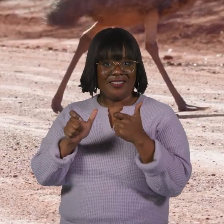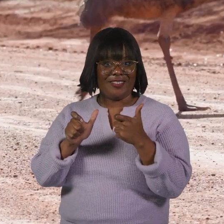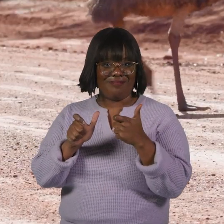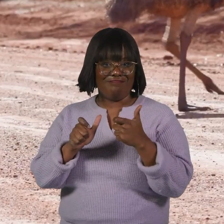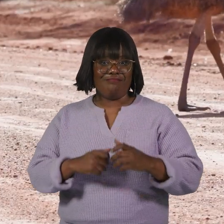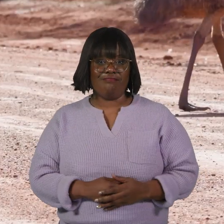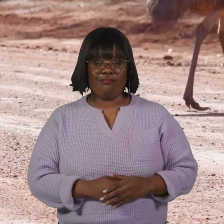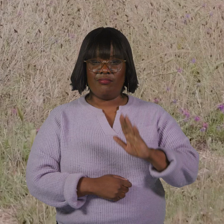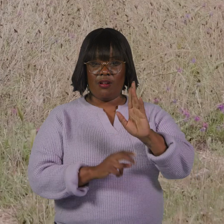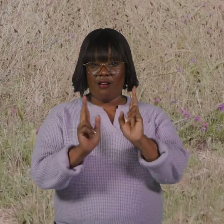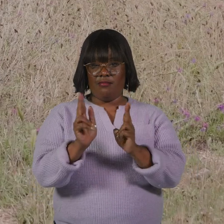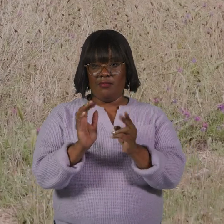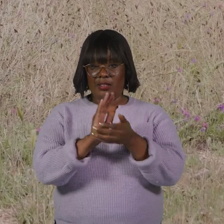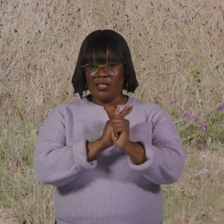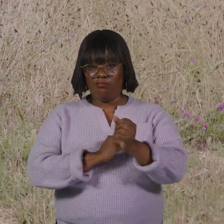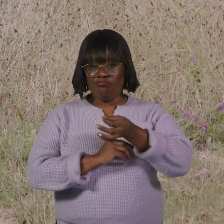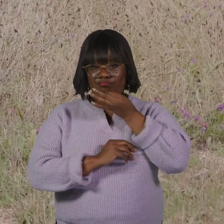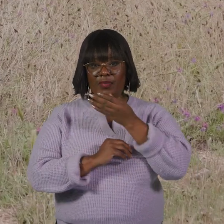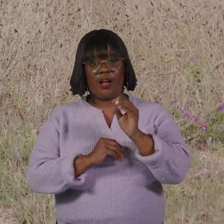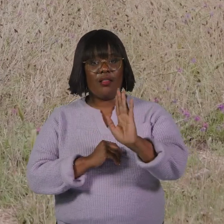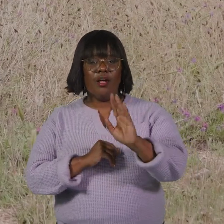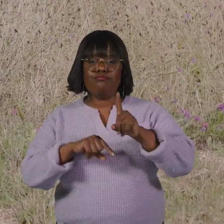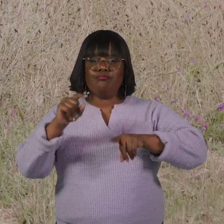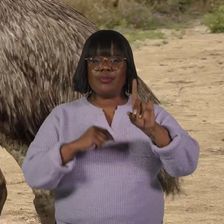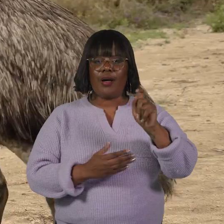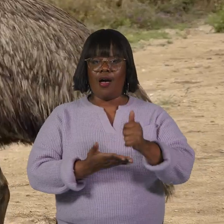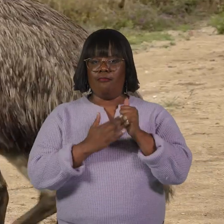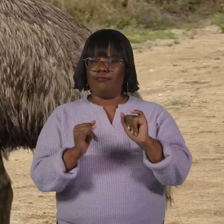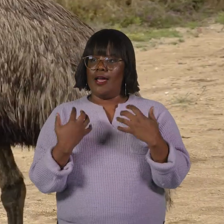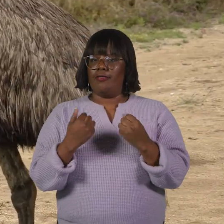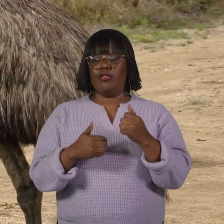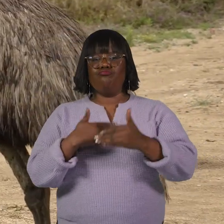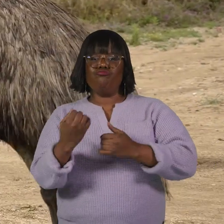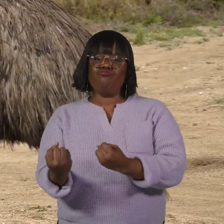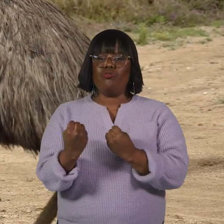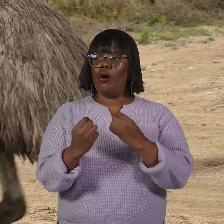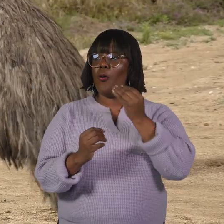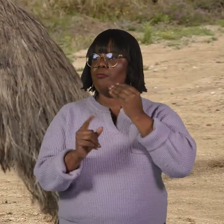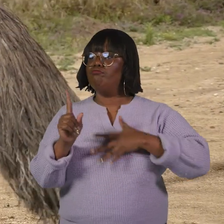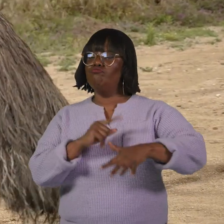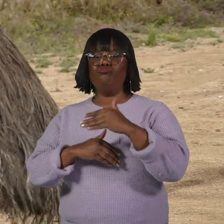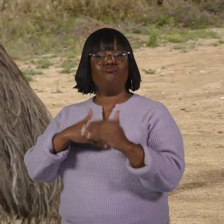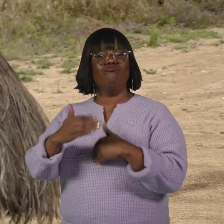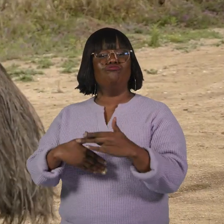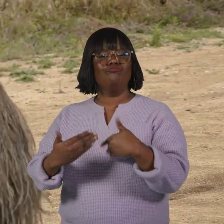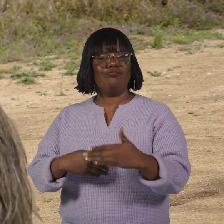quickly. Their hunting skills and varied diet help them stay healthy and strong in their natural habitats.